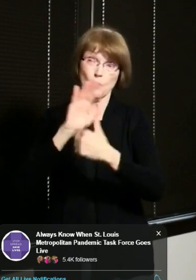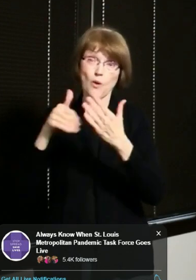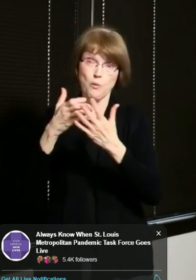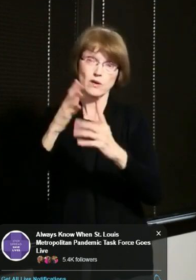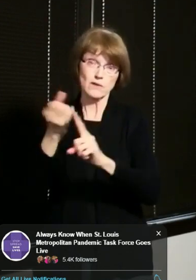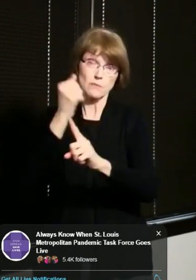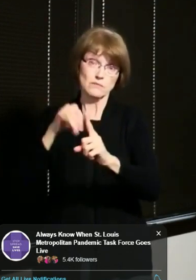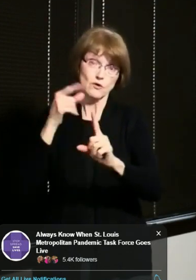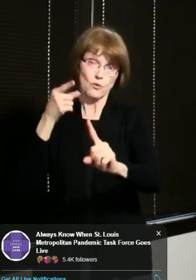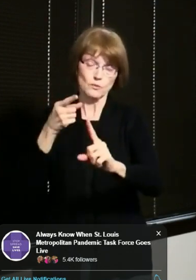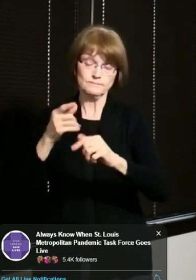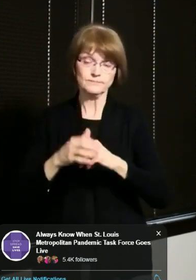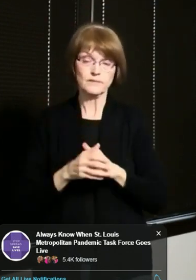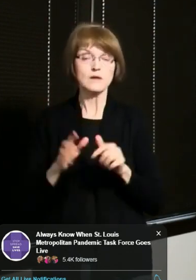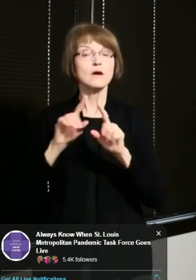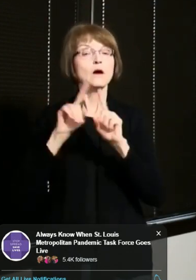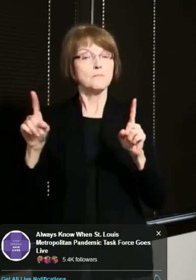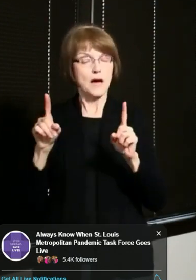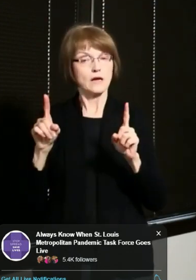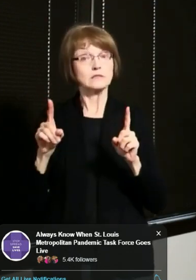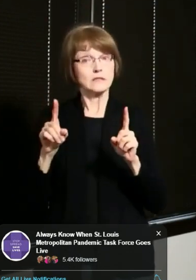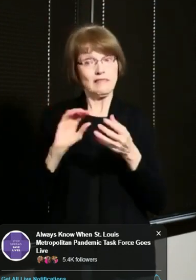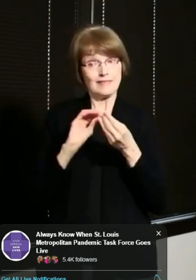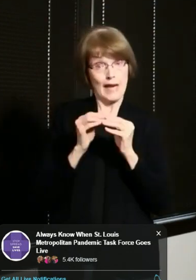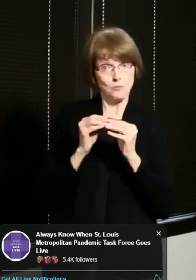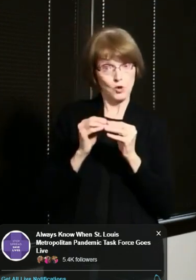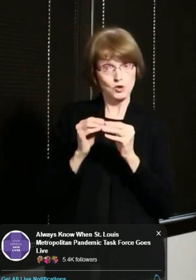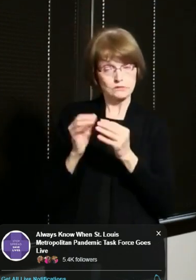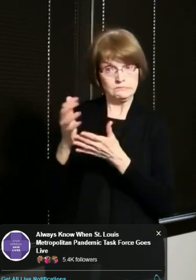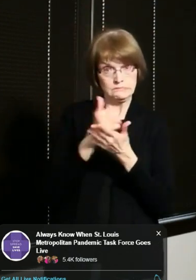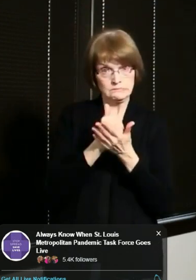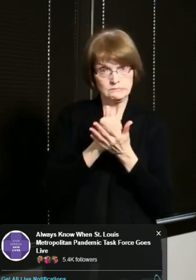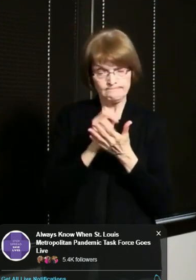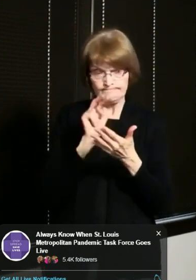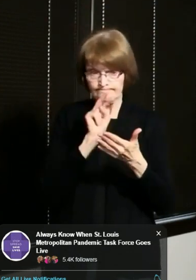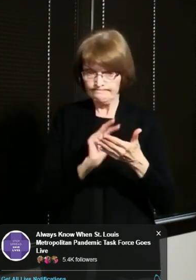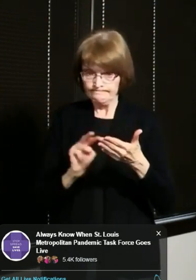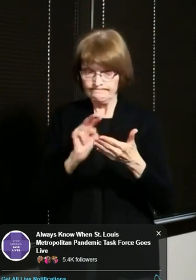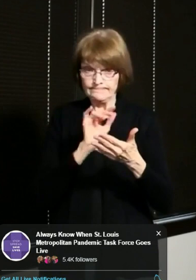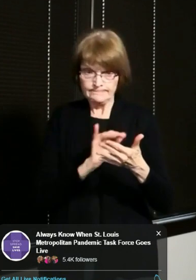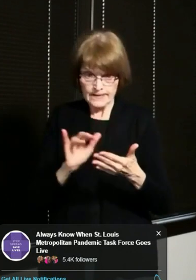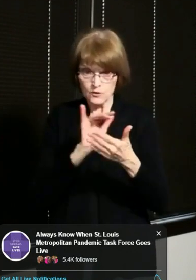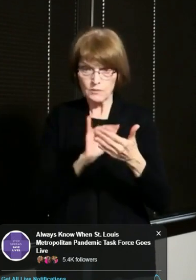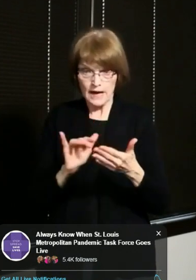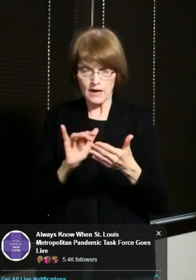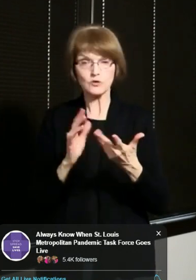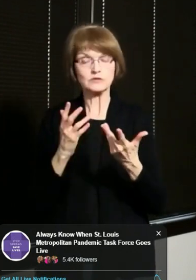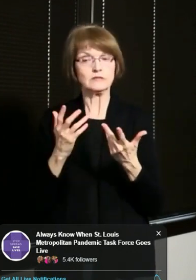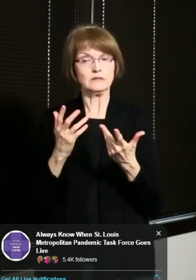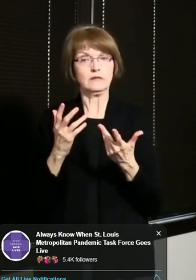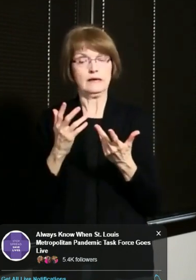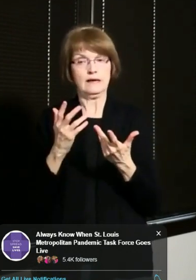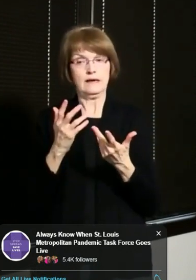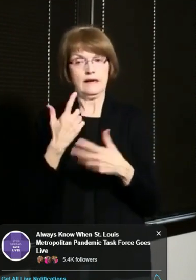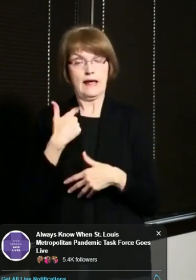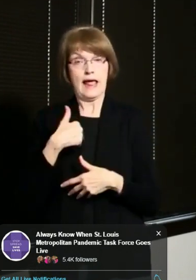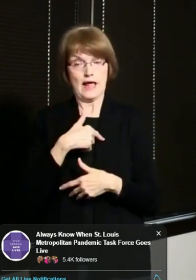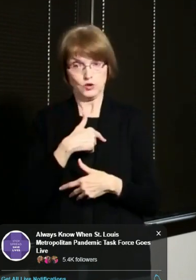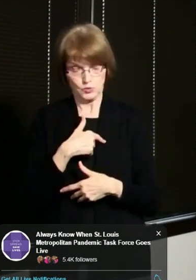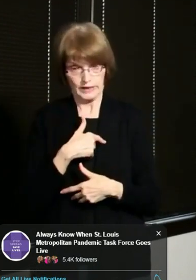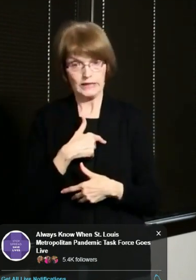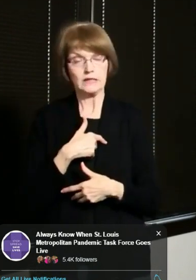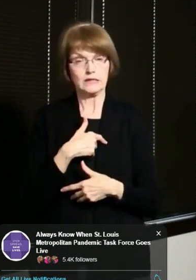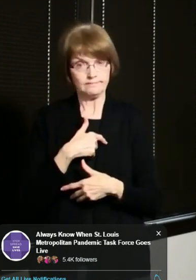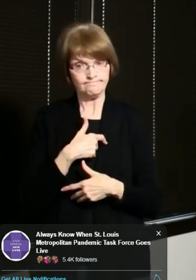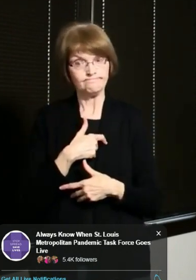But we have to continue to monitor the data. We have to make sure that as we take these important steps, we do so